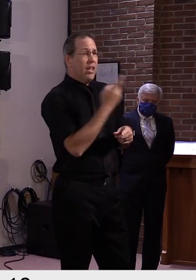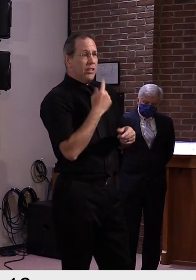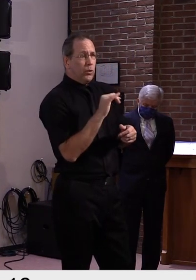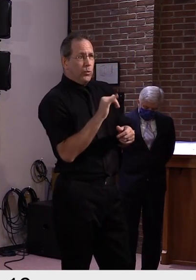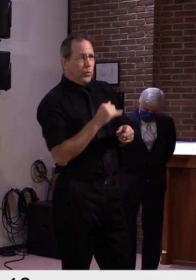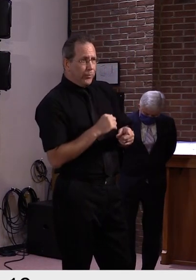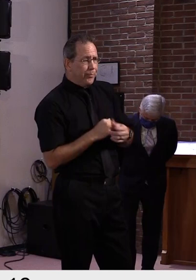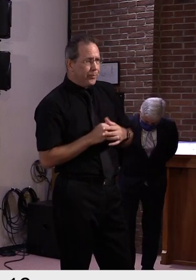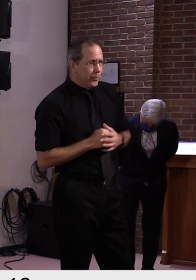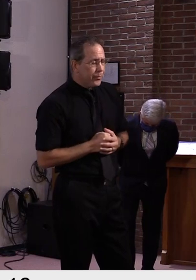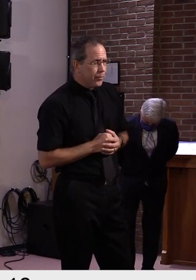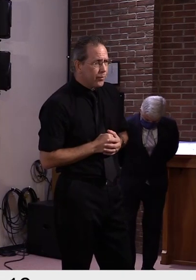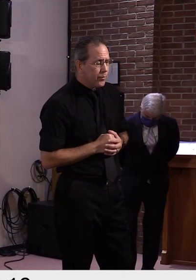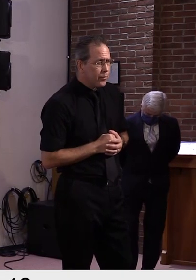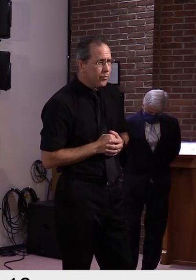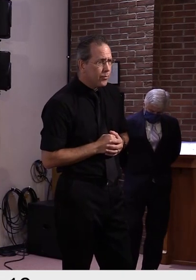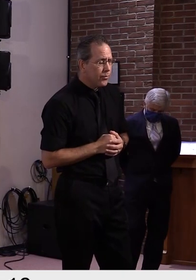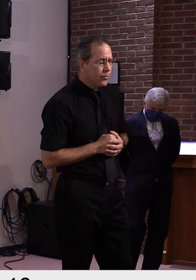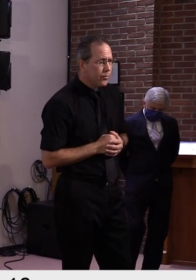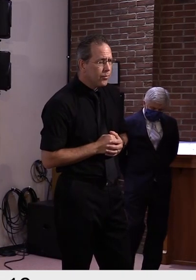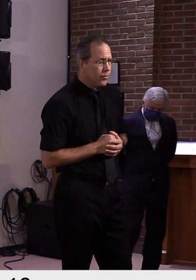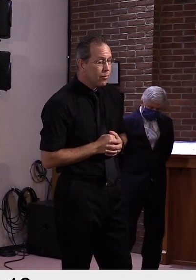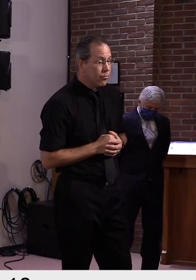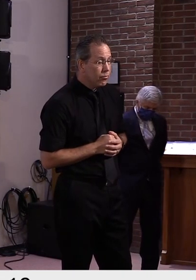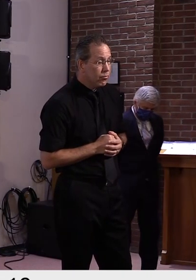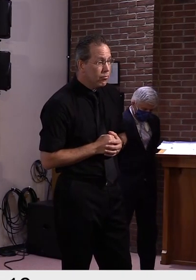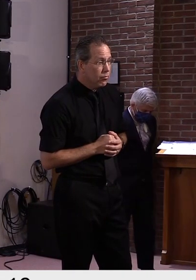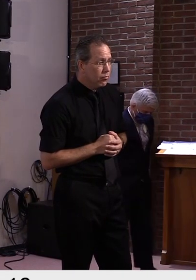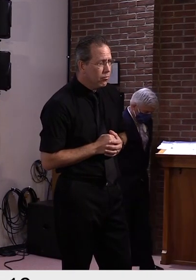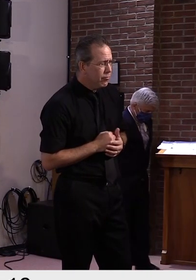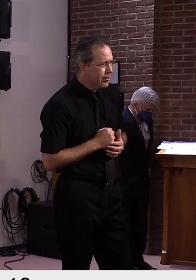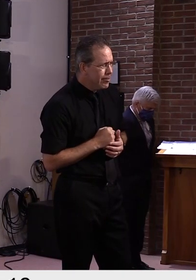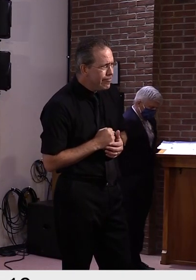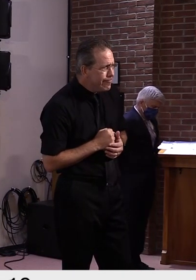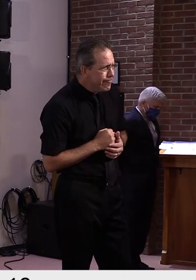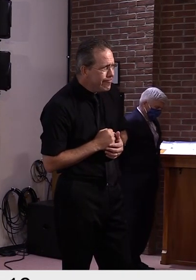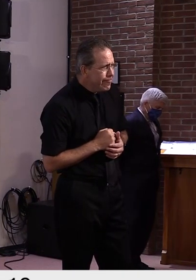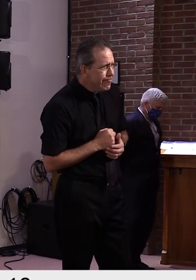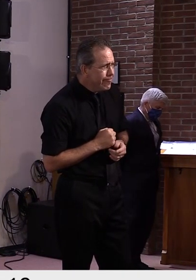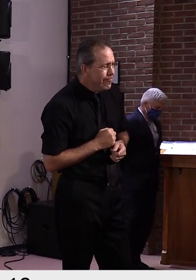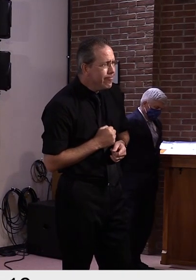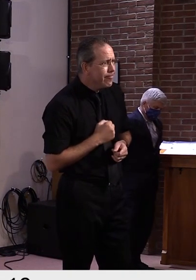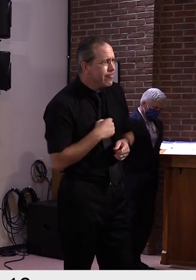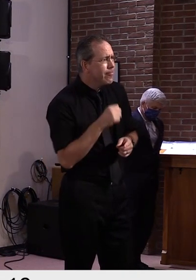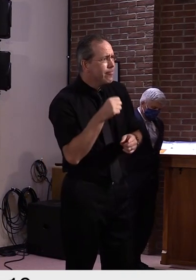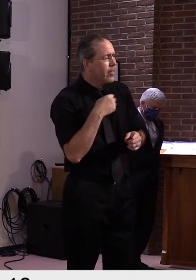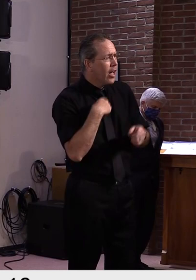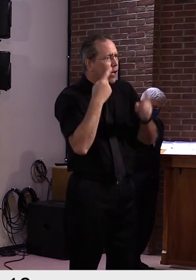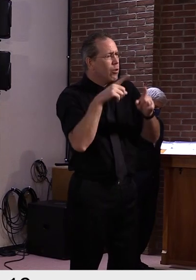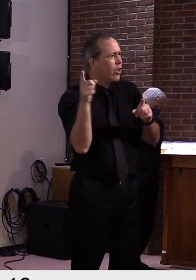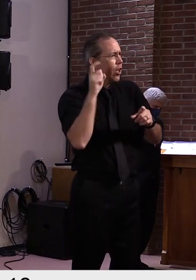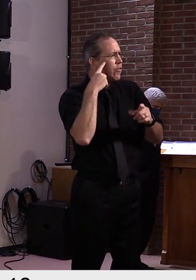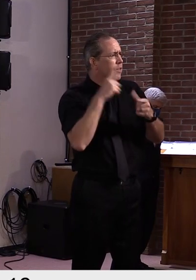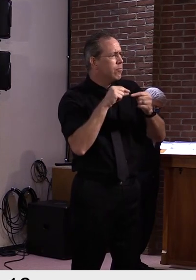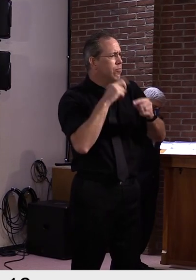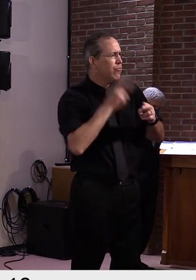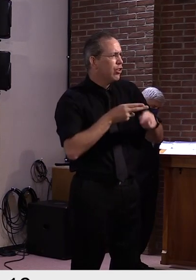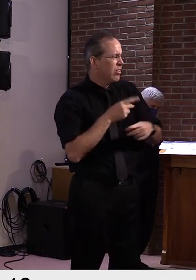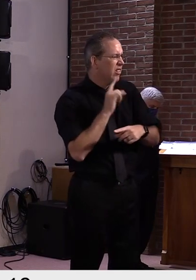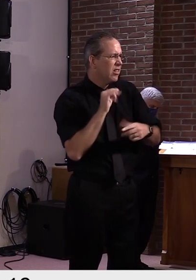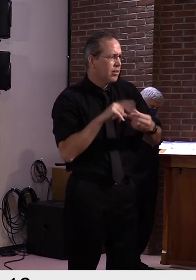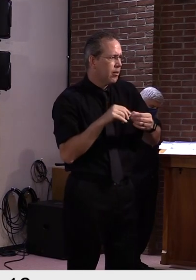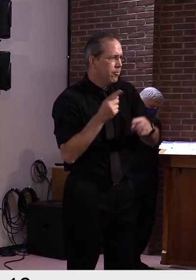everything that, uh, the governor said, we hardly support. The only thing I would add is that, yes, we are listening very carefully very closely.